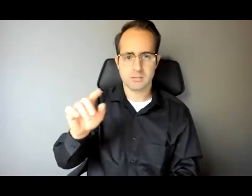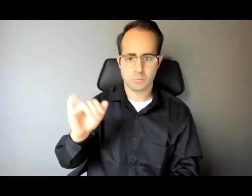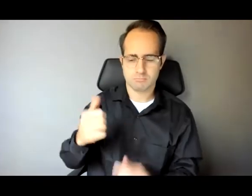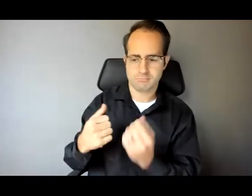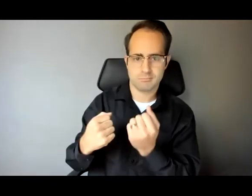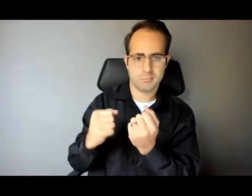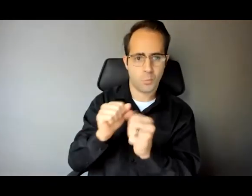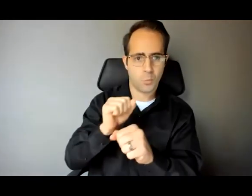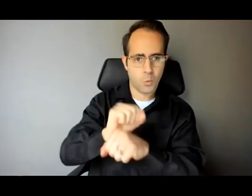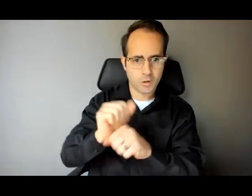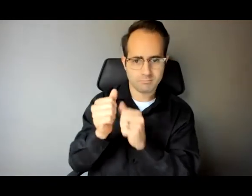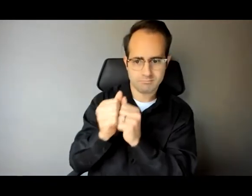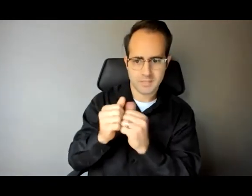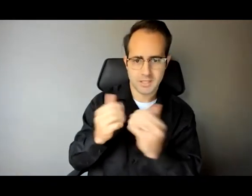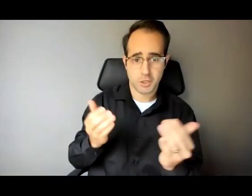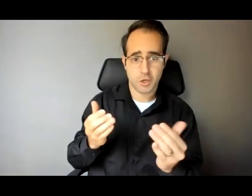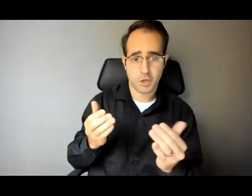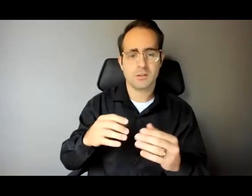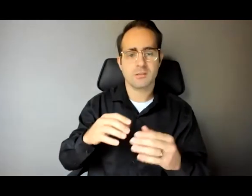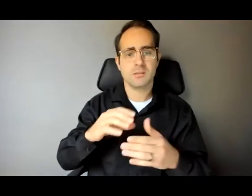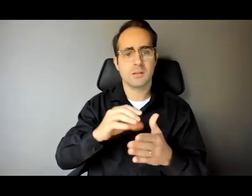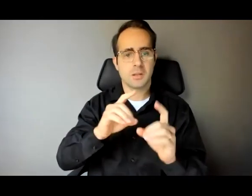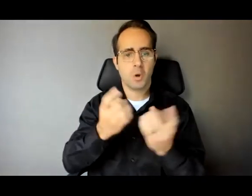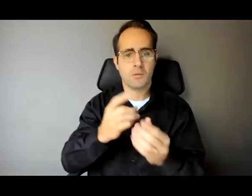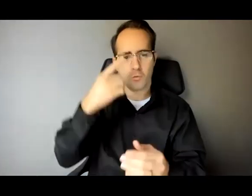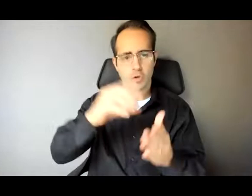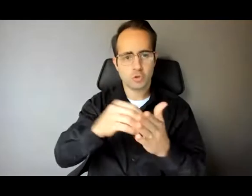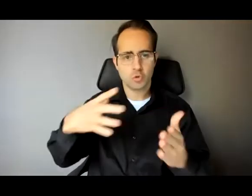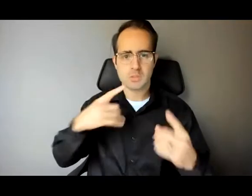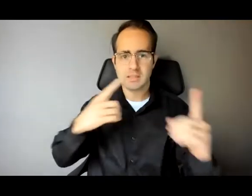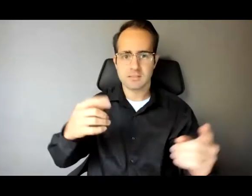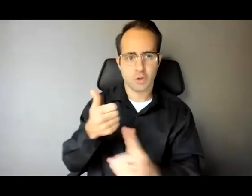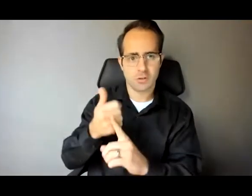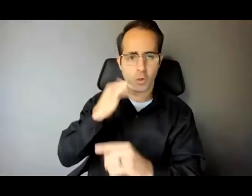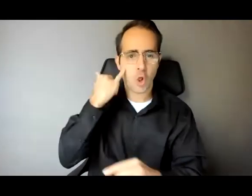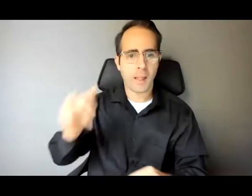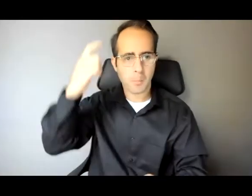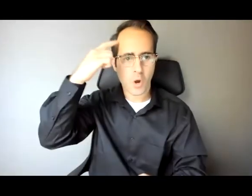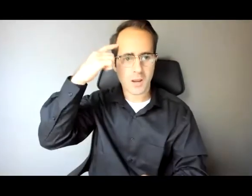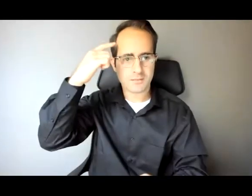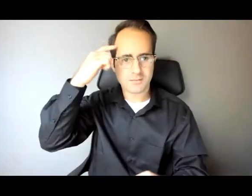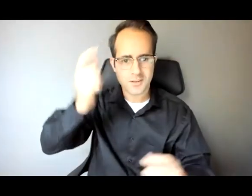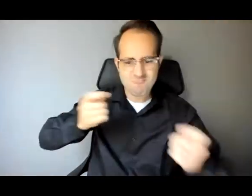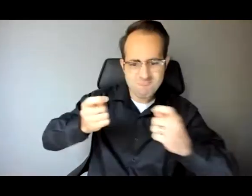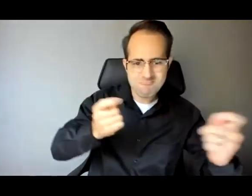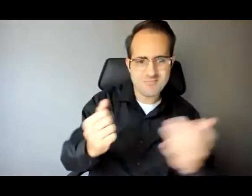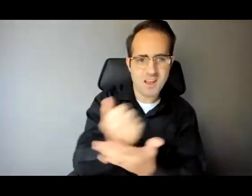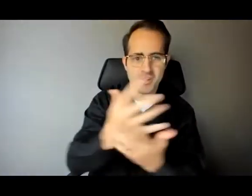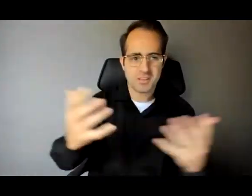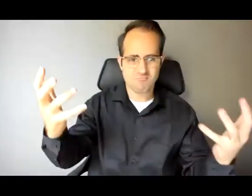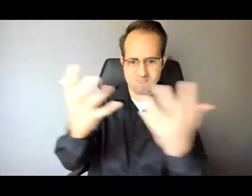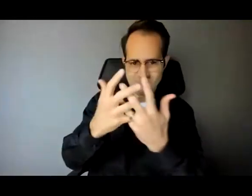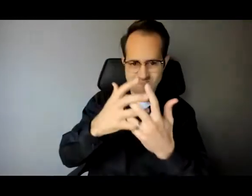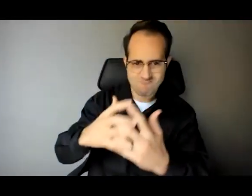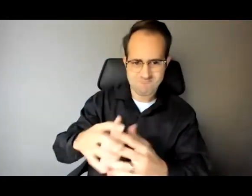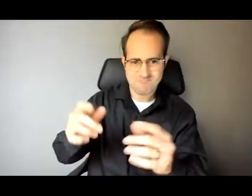and really the brains of everything we do and keeps everything and everyone together. So, so Celia, thank you, I'm going to turn it over to